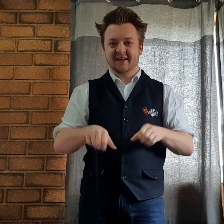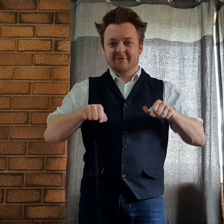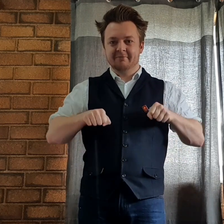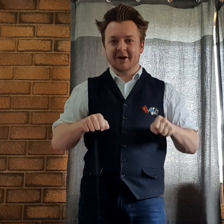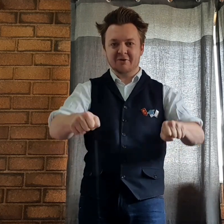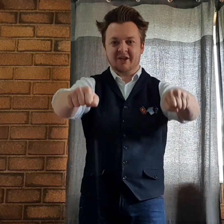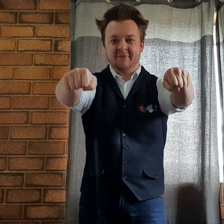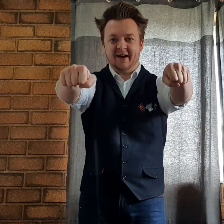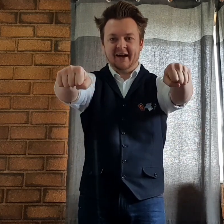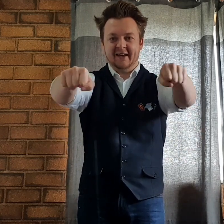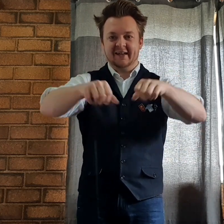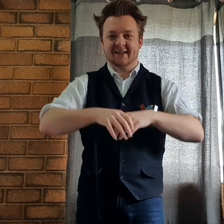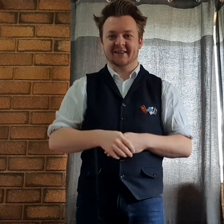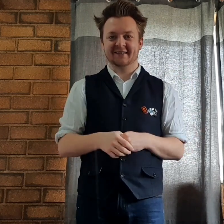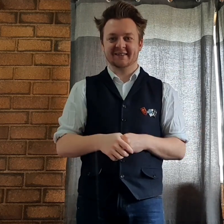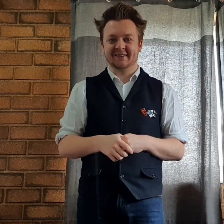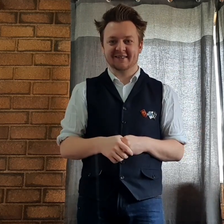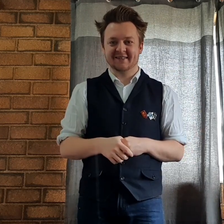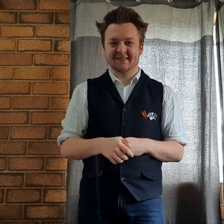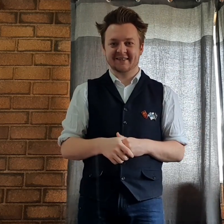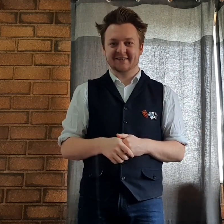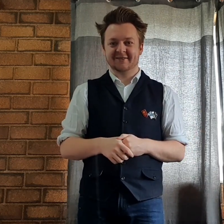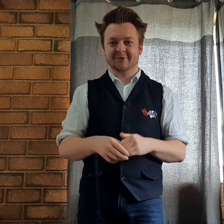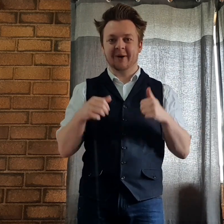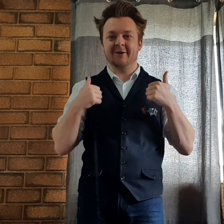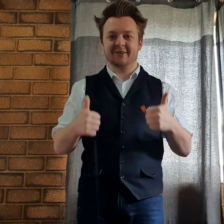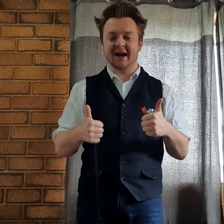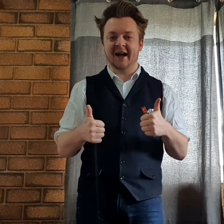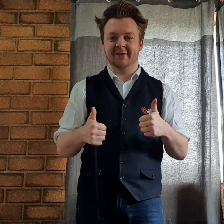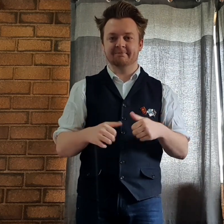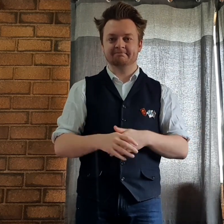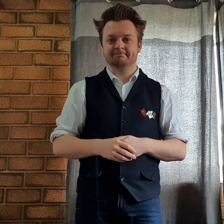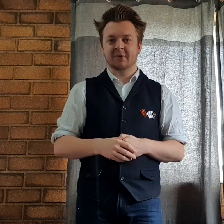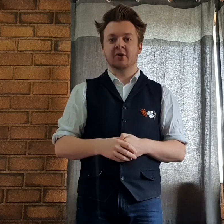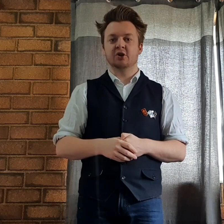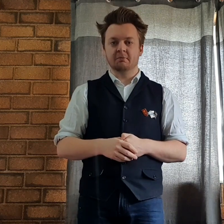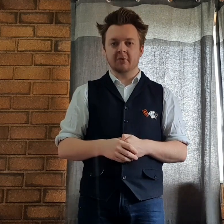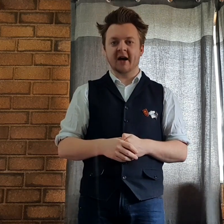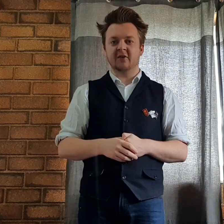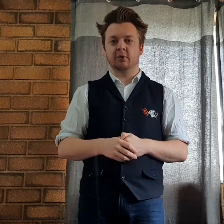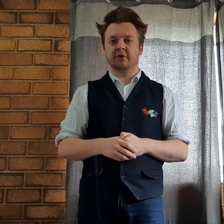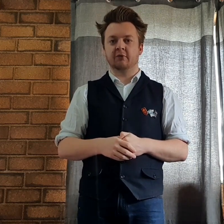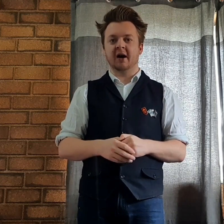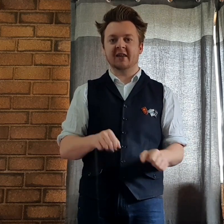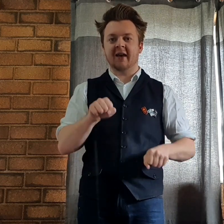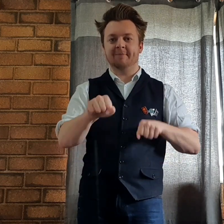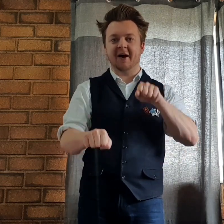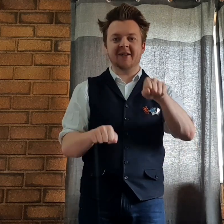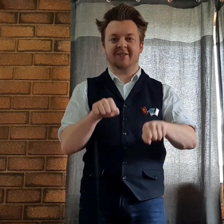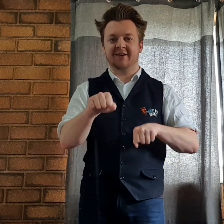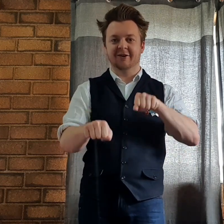Motorbike. Well done! You might want to ride a bicycle.